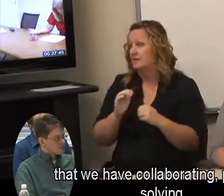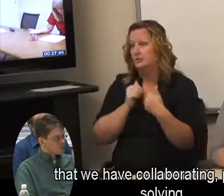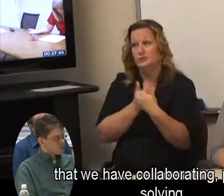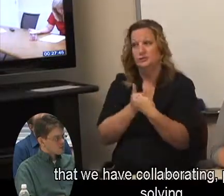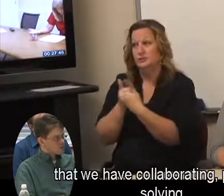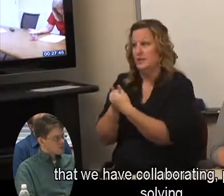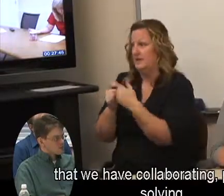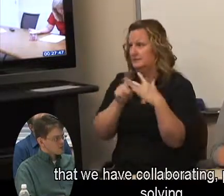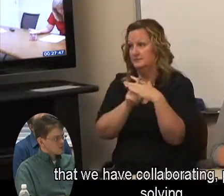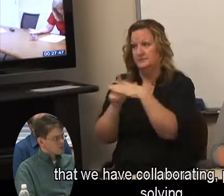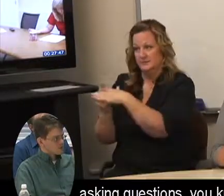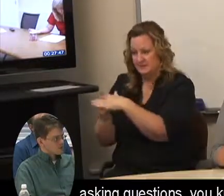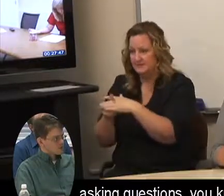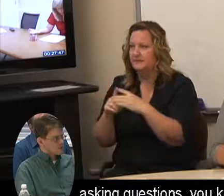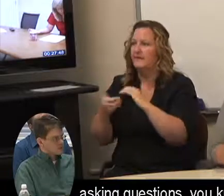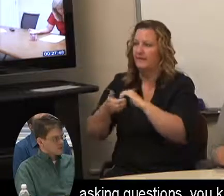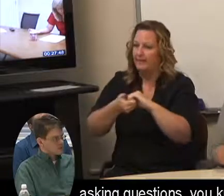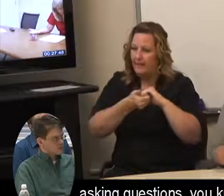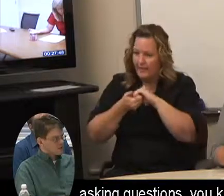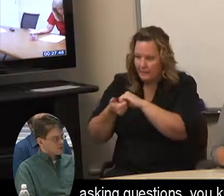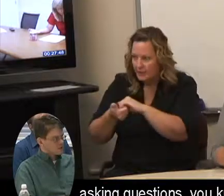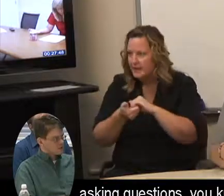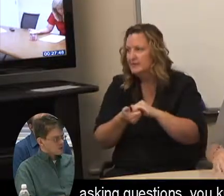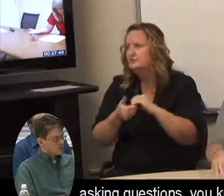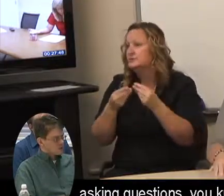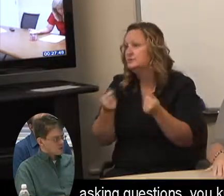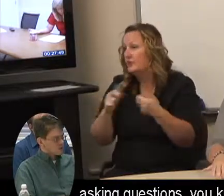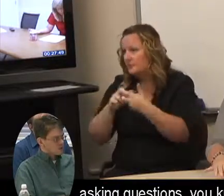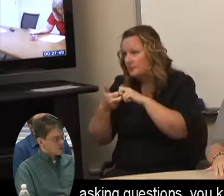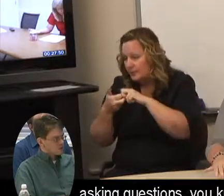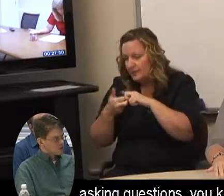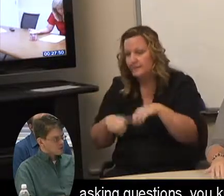have collaborating, problem-solving, asking questions,